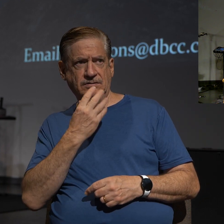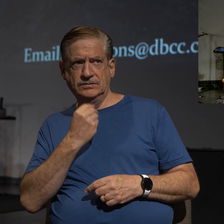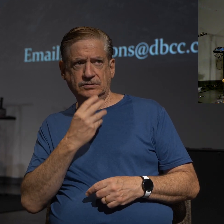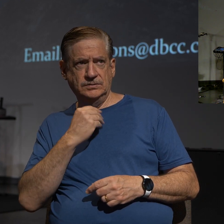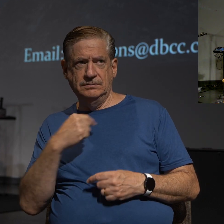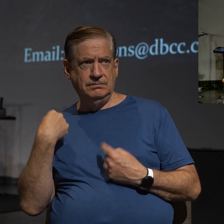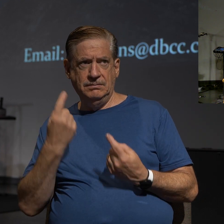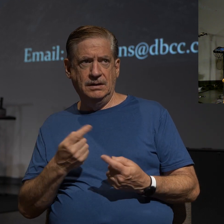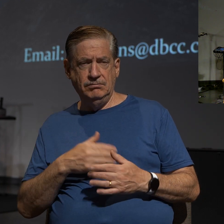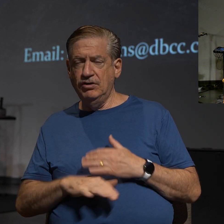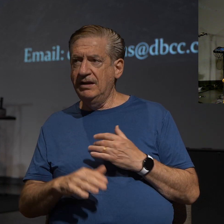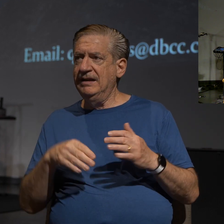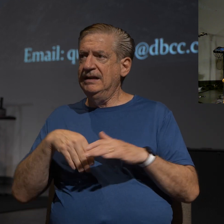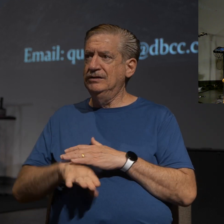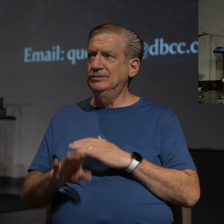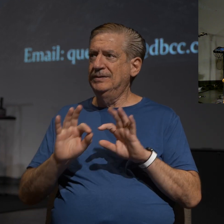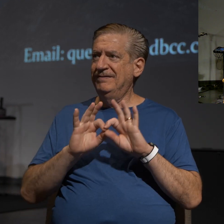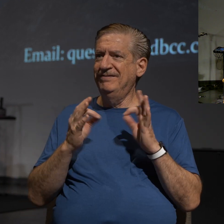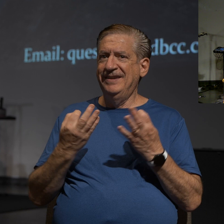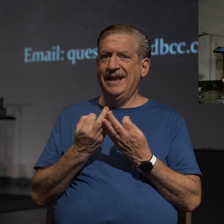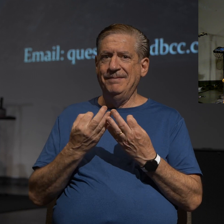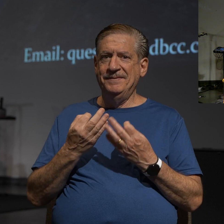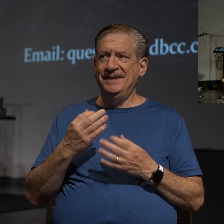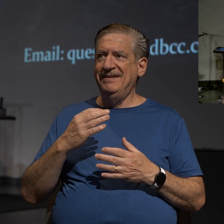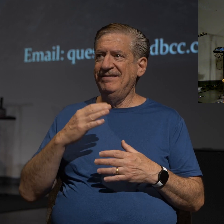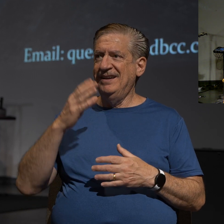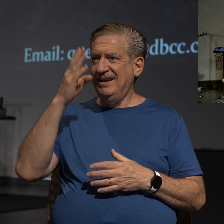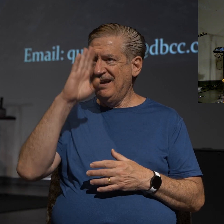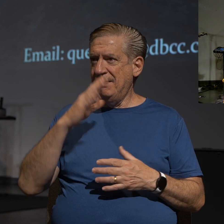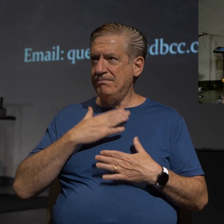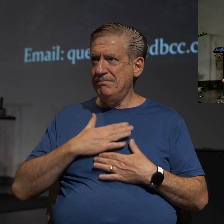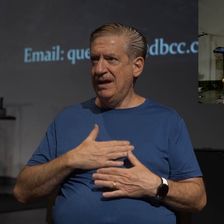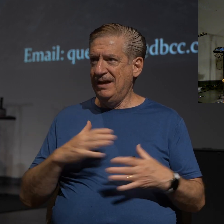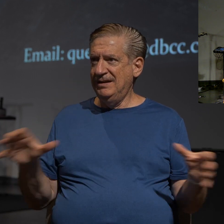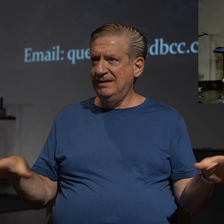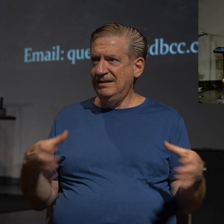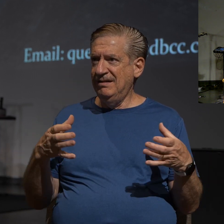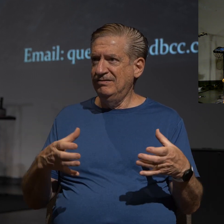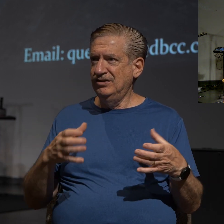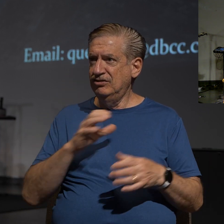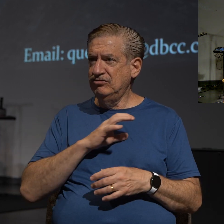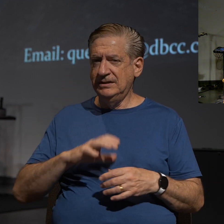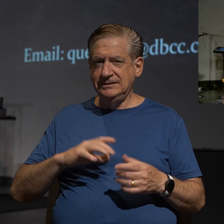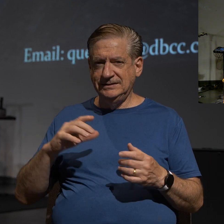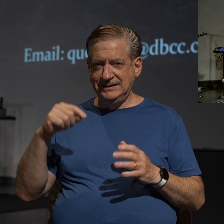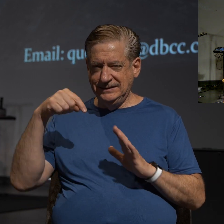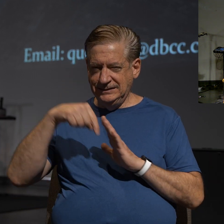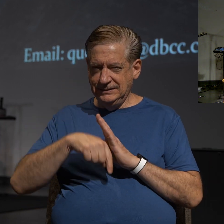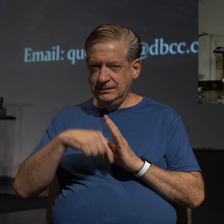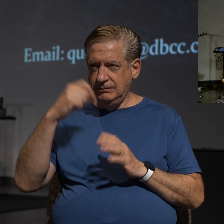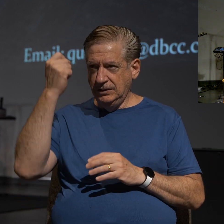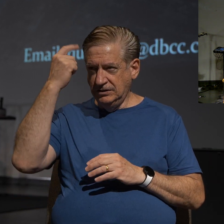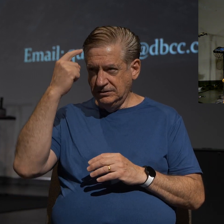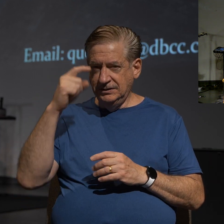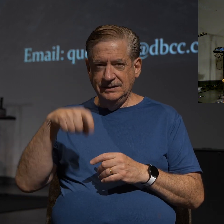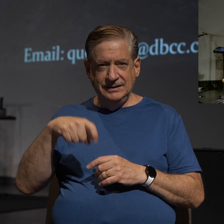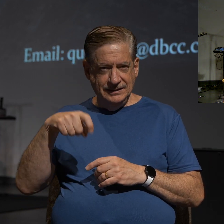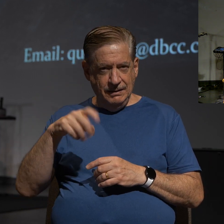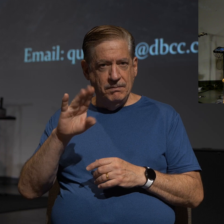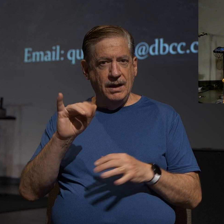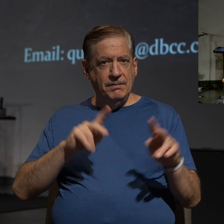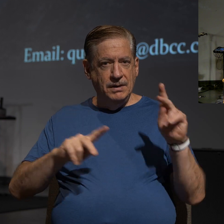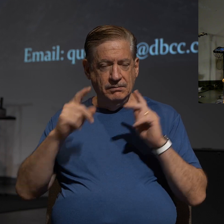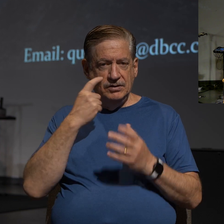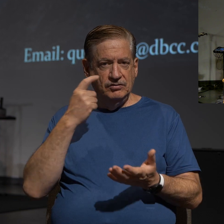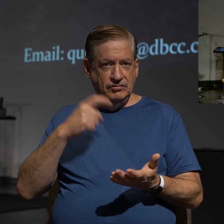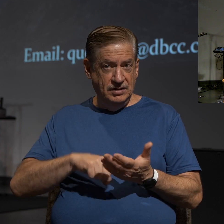into the family of God, the body of Christ. And there is a deep understanding that is needed by people to